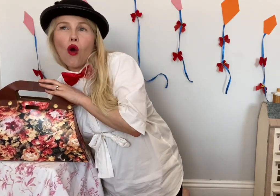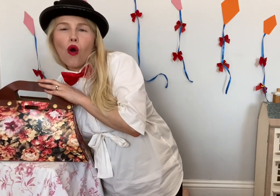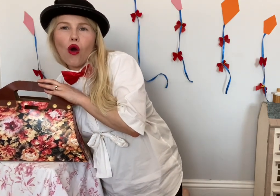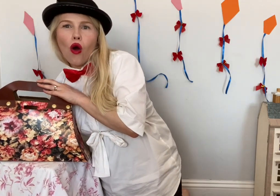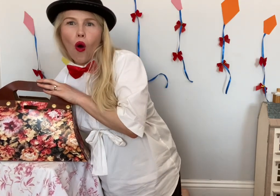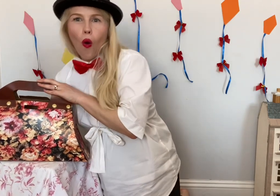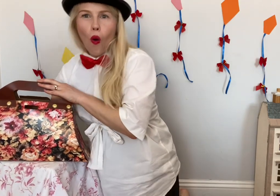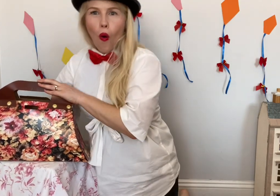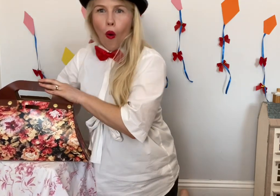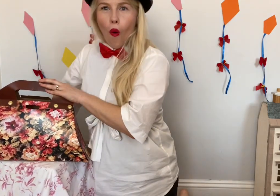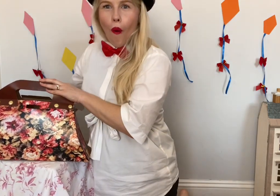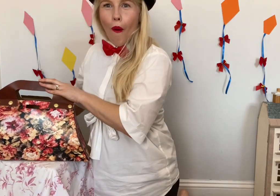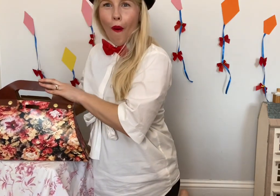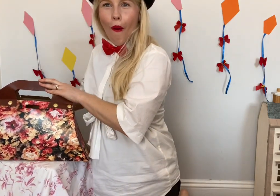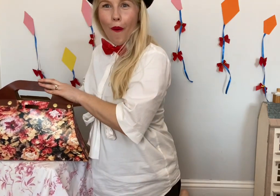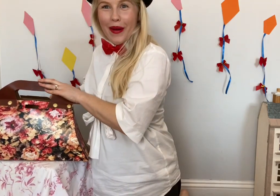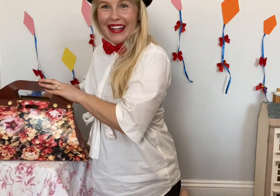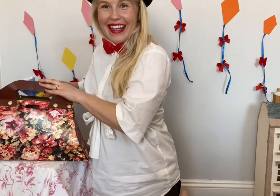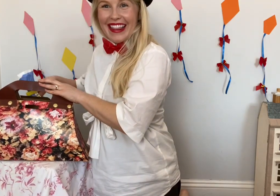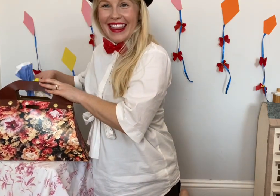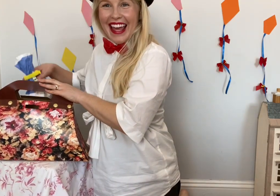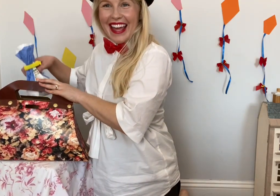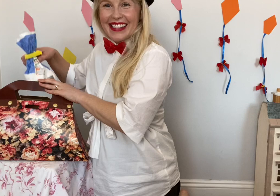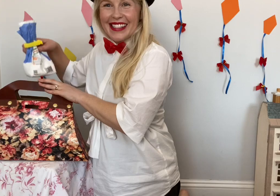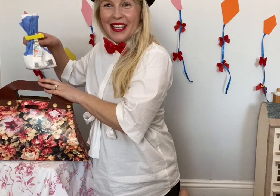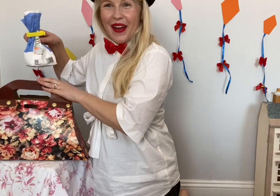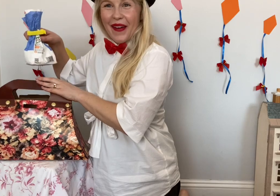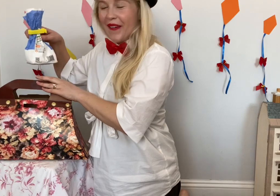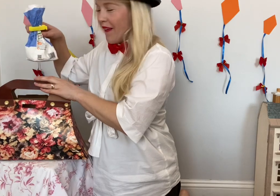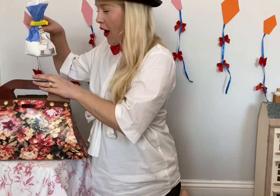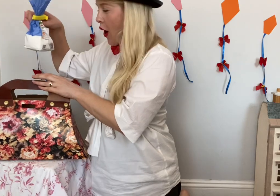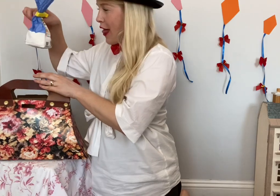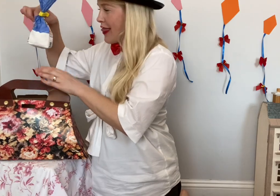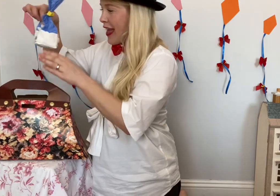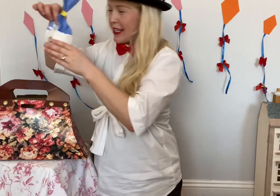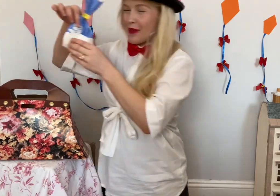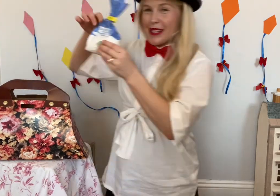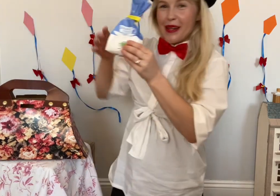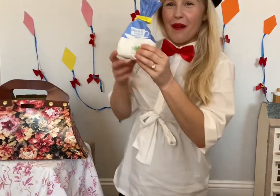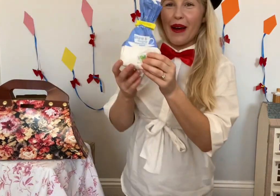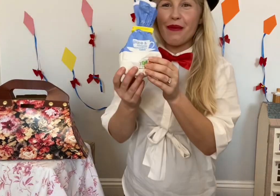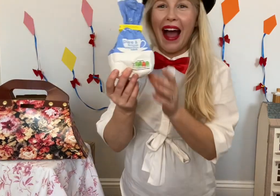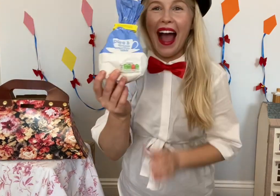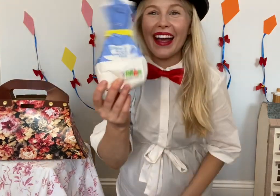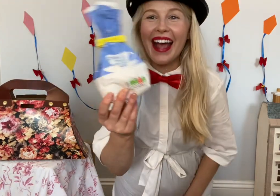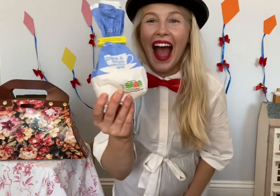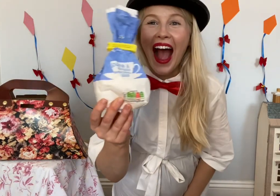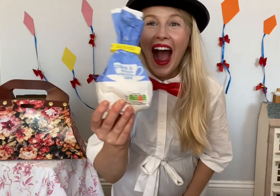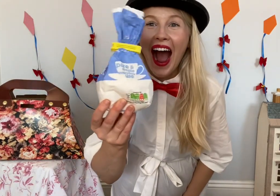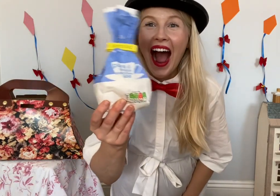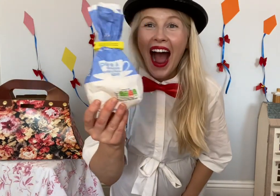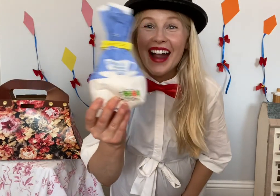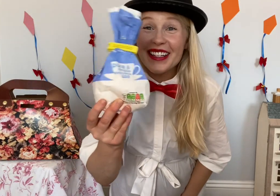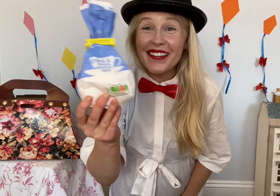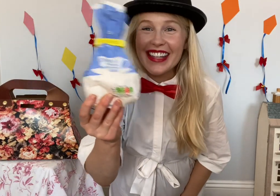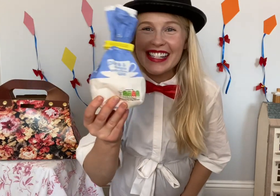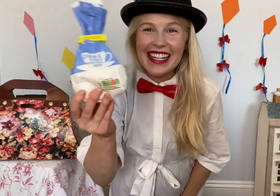oh we need this too. This was in my bag. Do you know what this is?